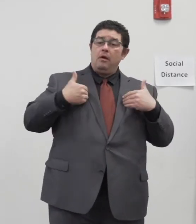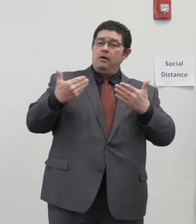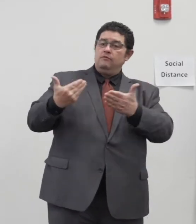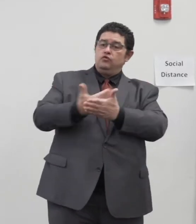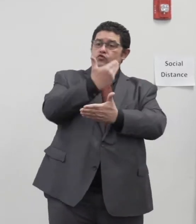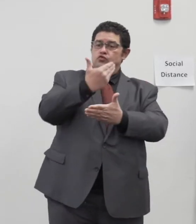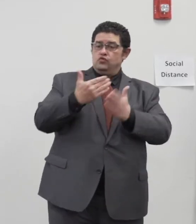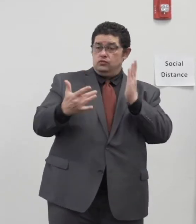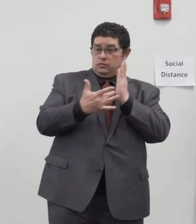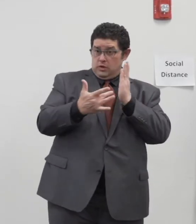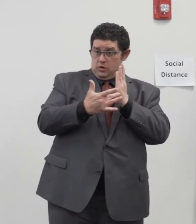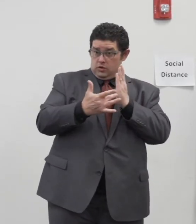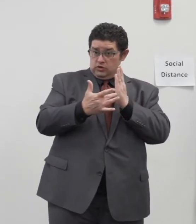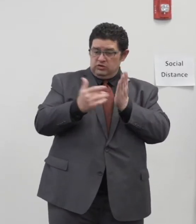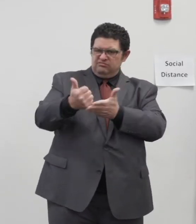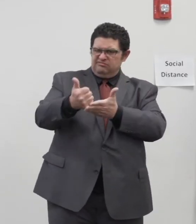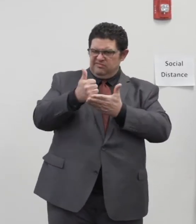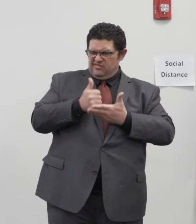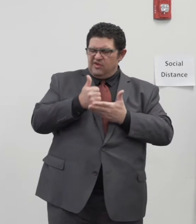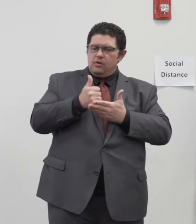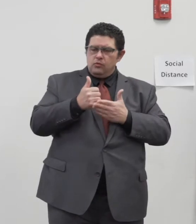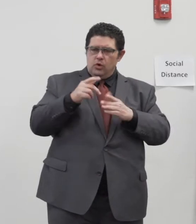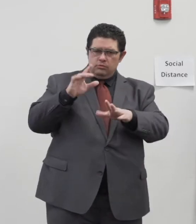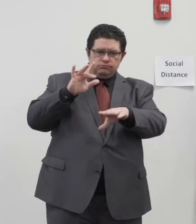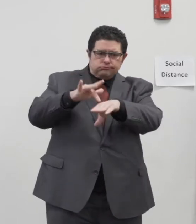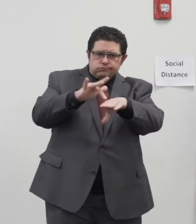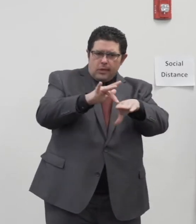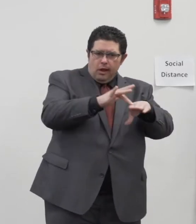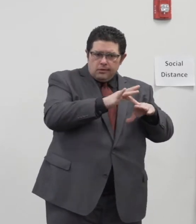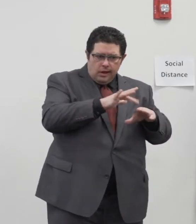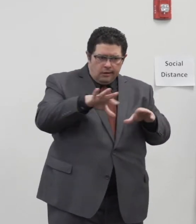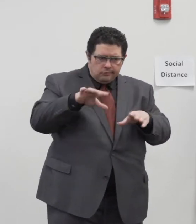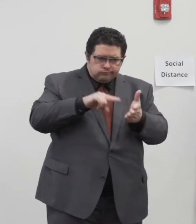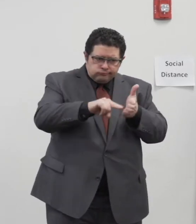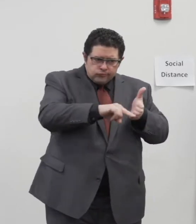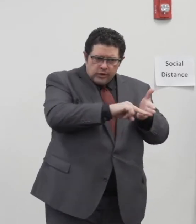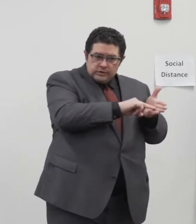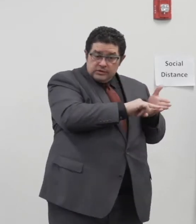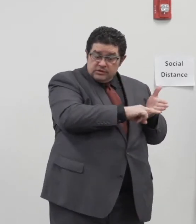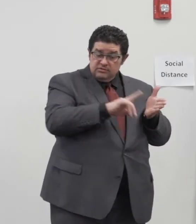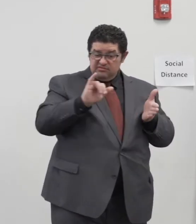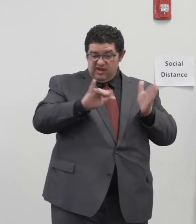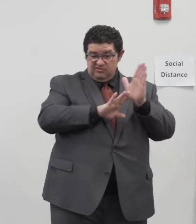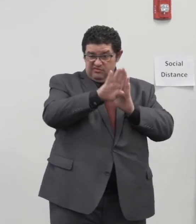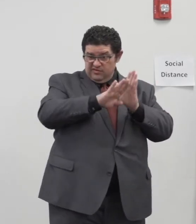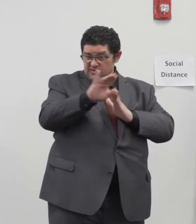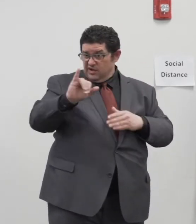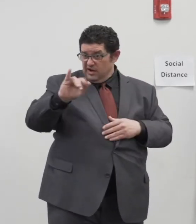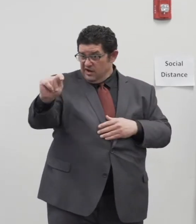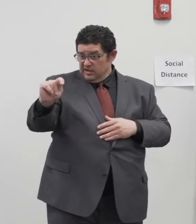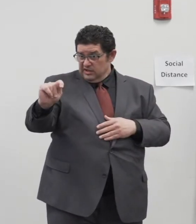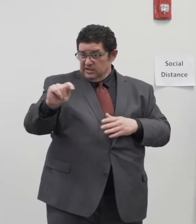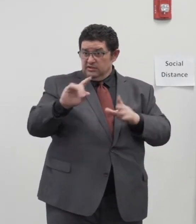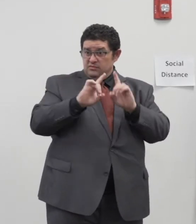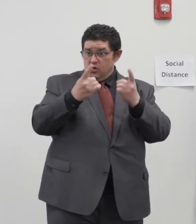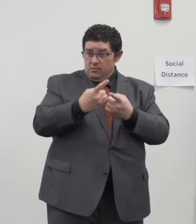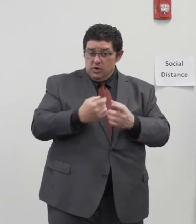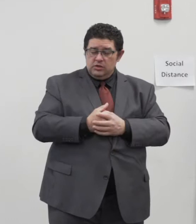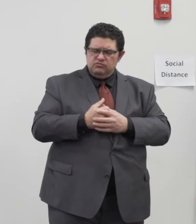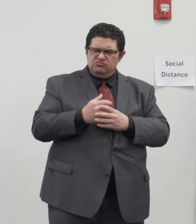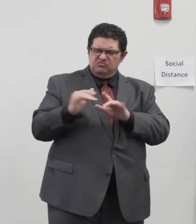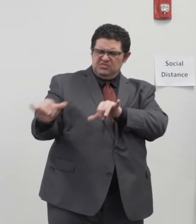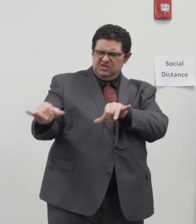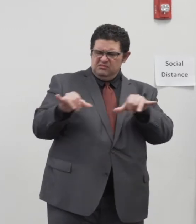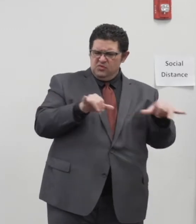to help us with contact tracing, technology that's been built by our IT department. It looks very similar to the technology that we